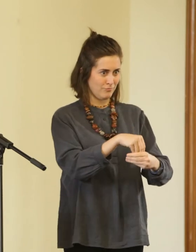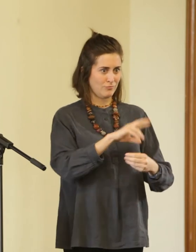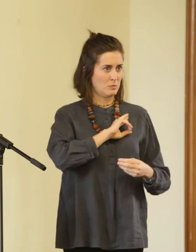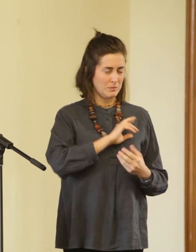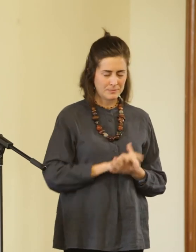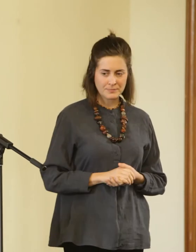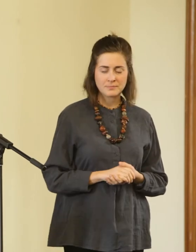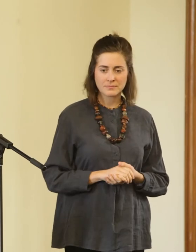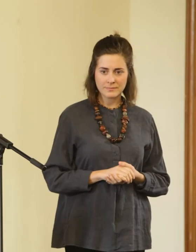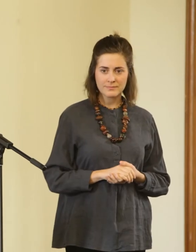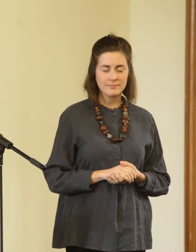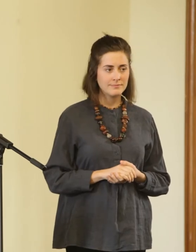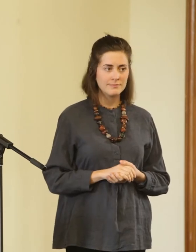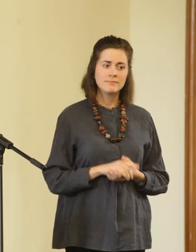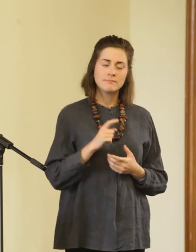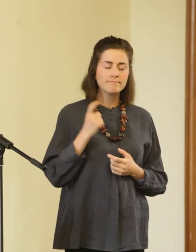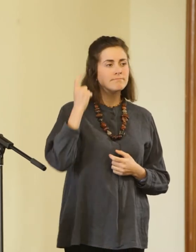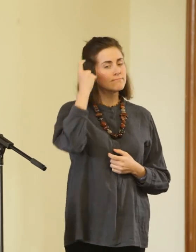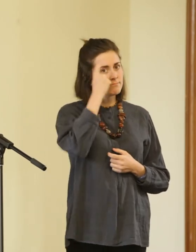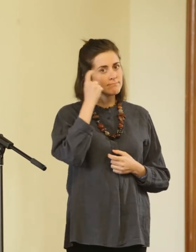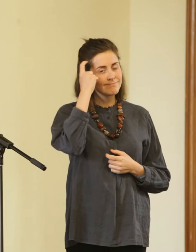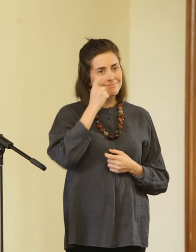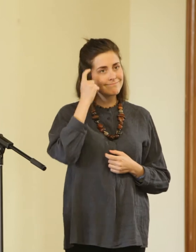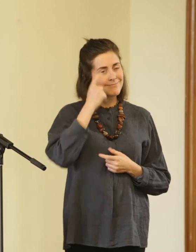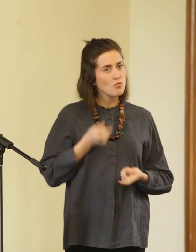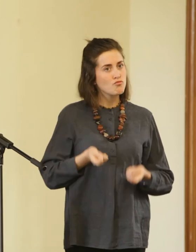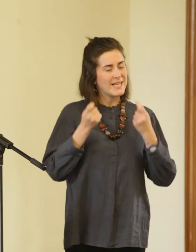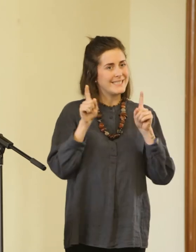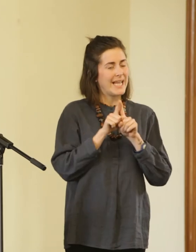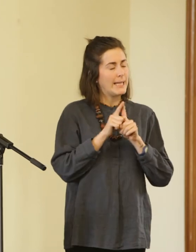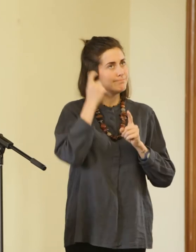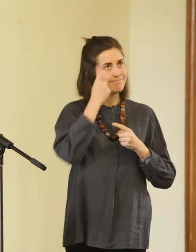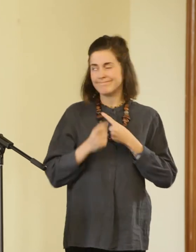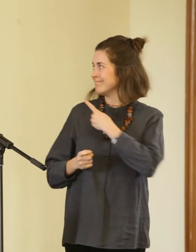These are the same questions that this image raises for me.